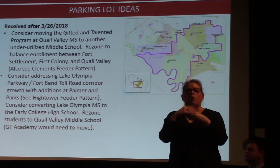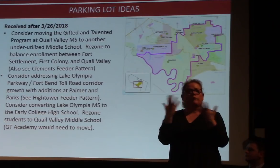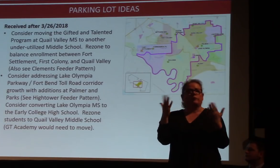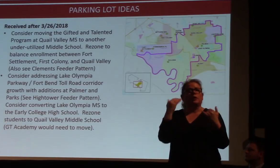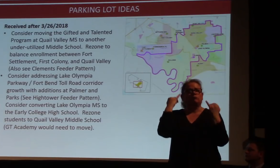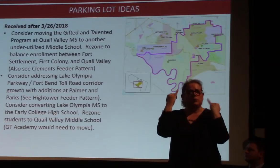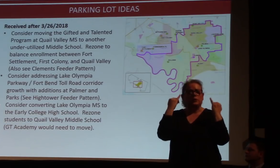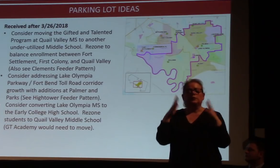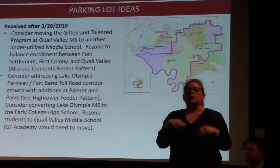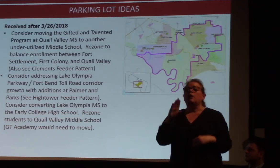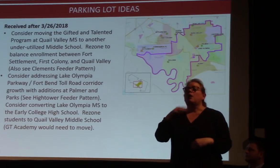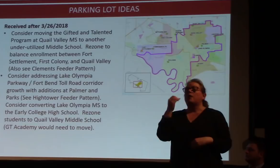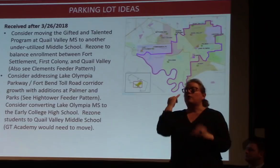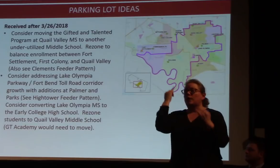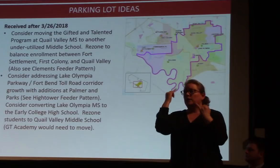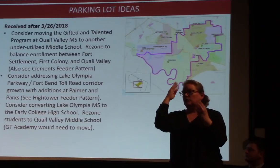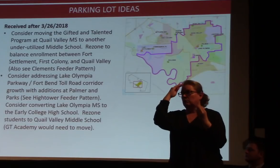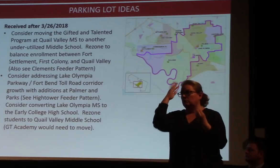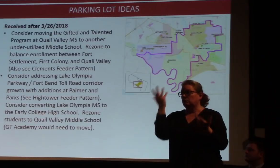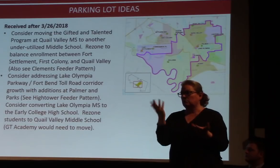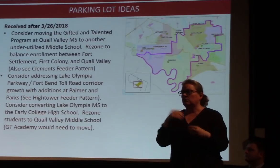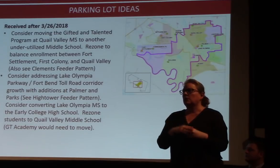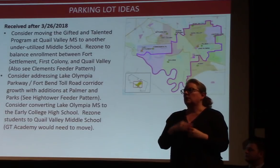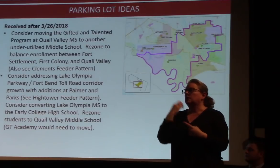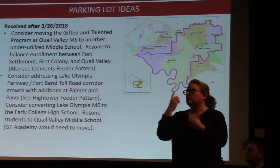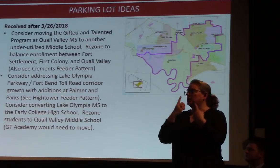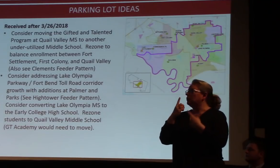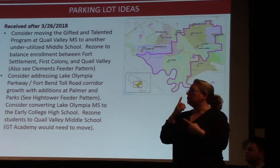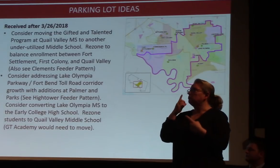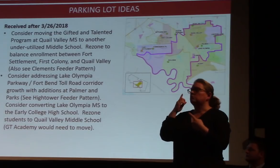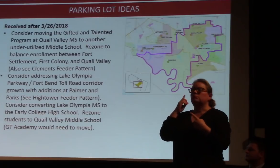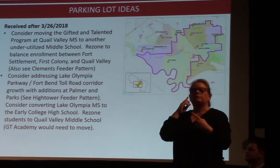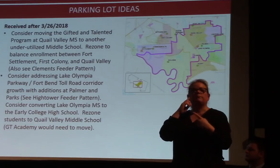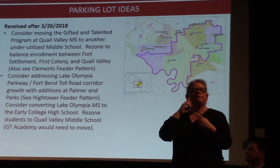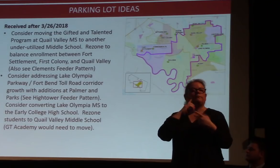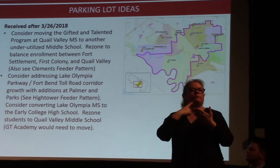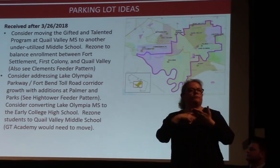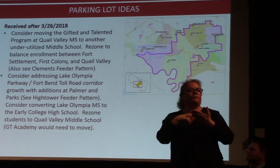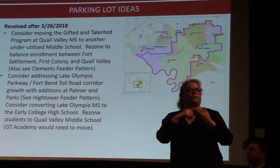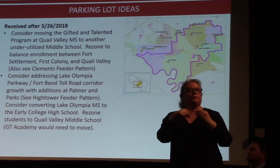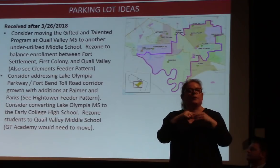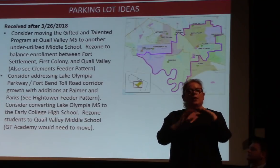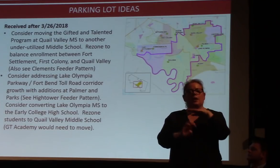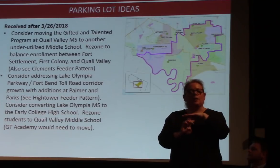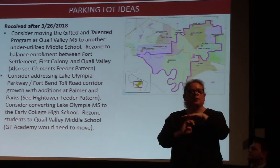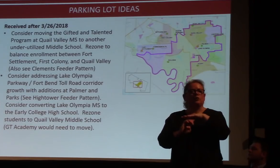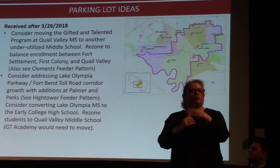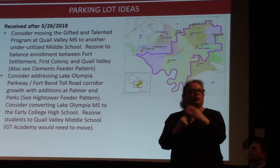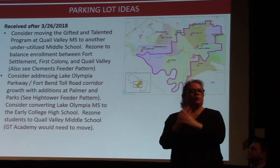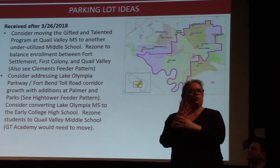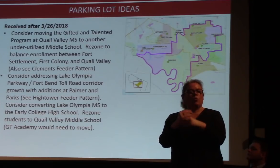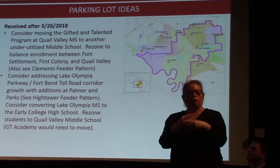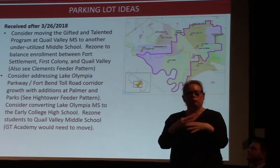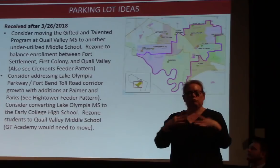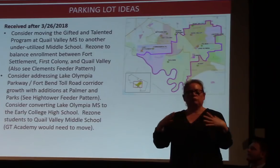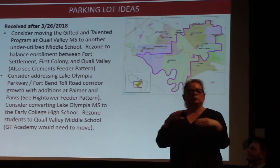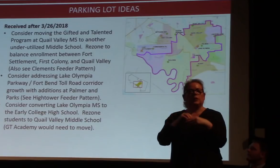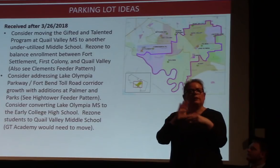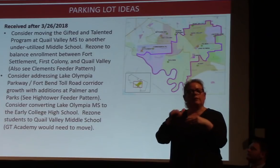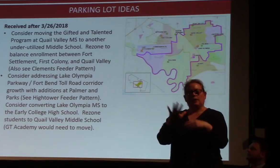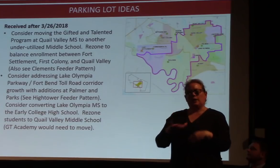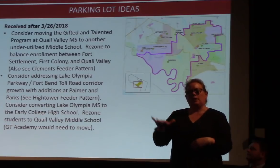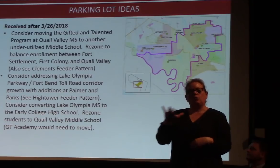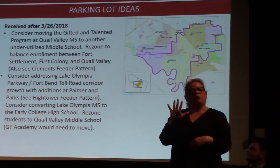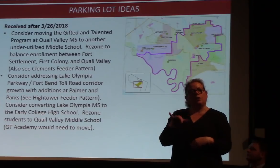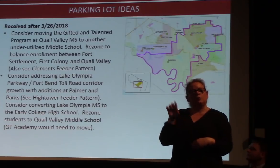Other ideas. Consider addressing the elementary growth here in the Fort Benton Road-Lake Olympia corridor with both additions at Palmer and Parks